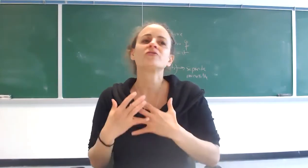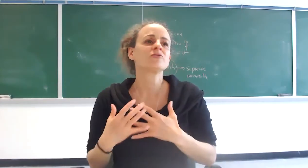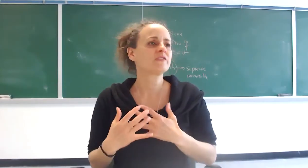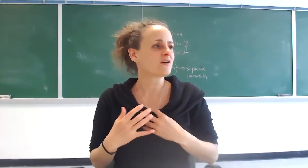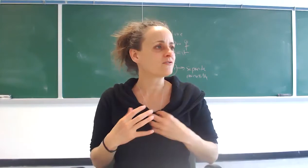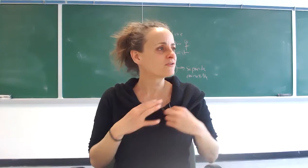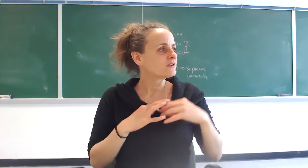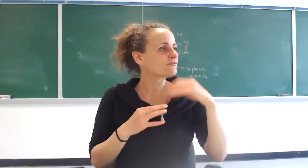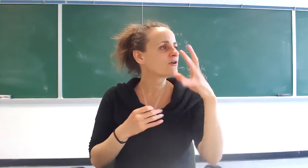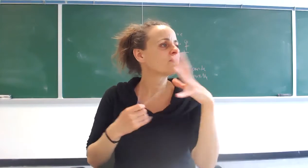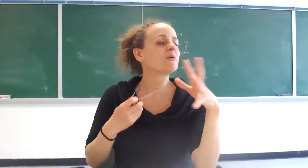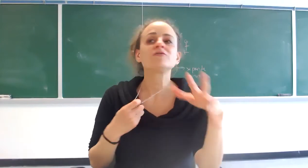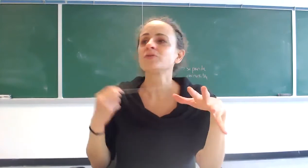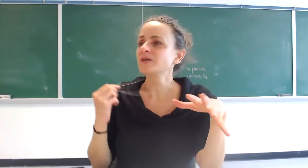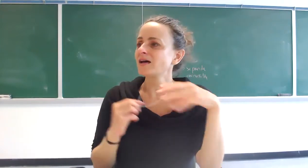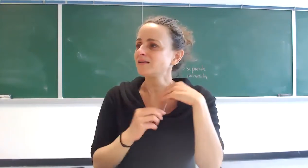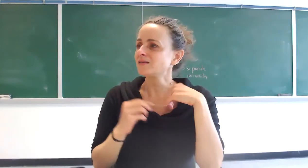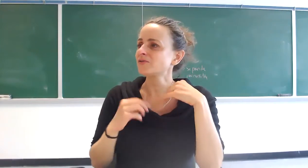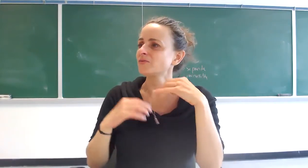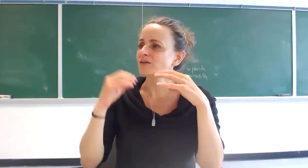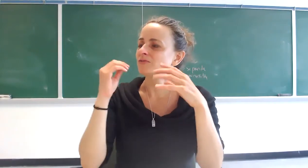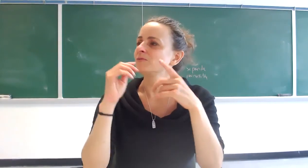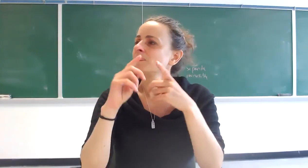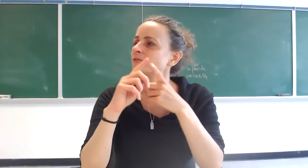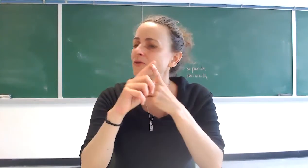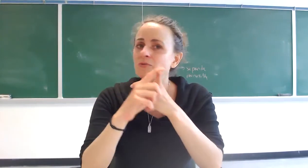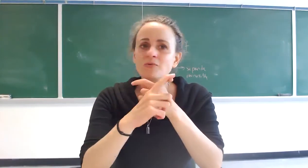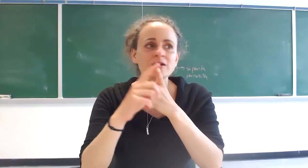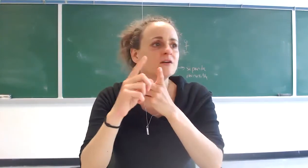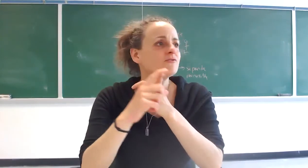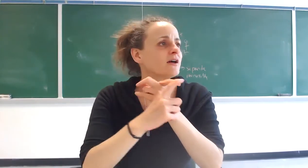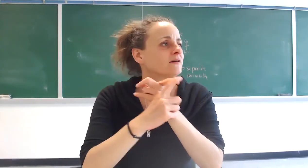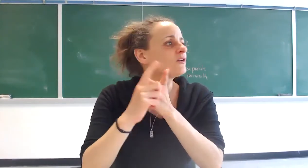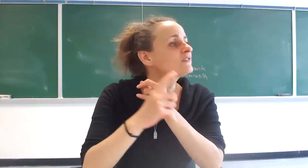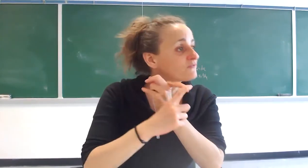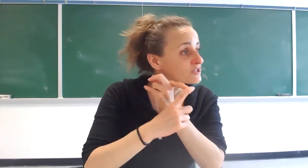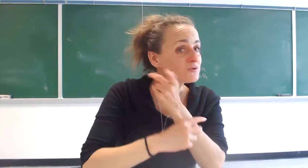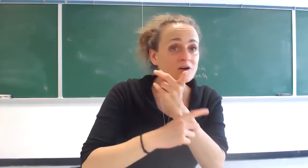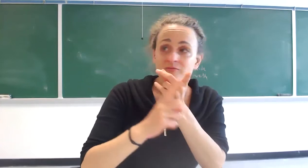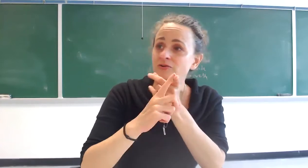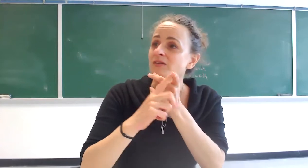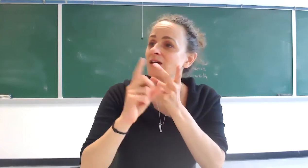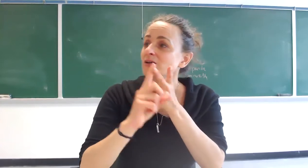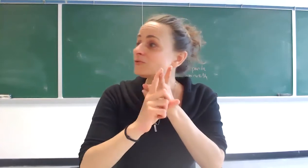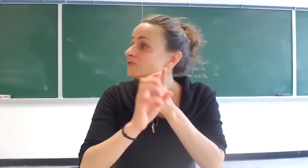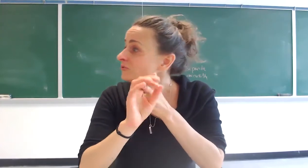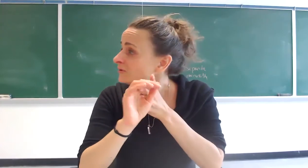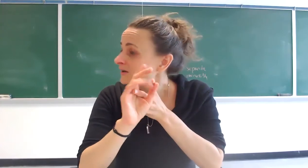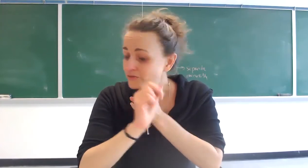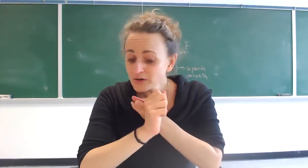yourself from a painful reality it's a way to number one find an artificial comfort and number two it's a way